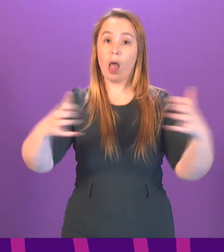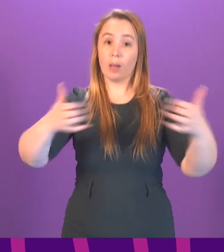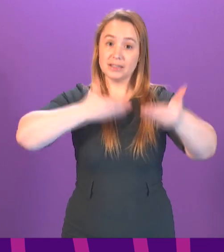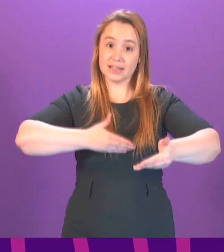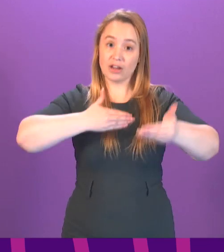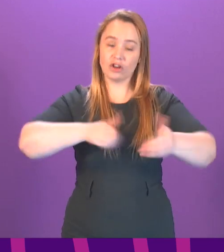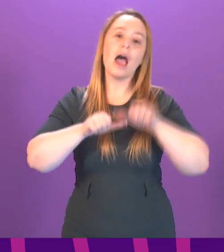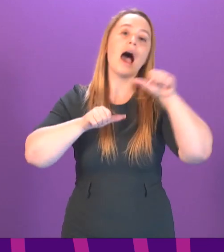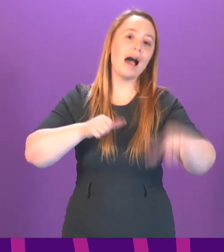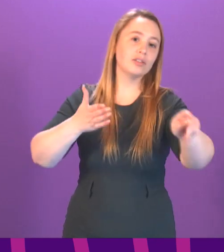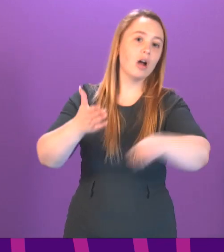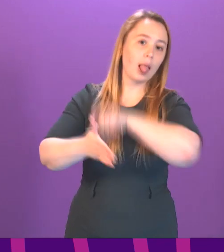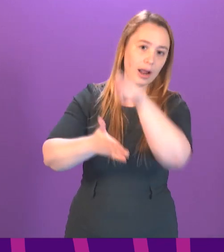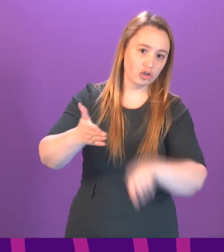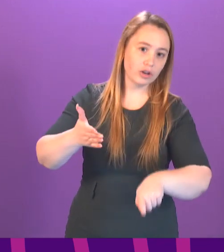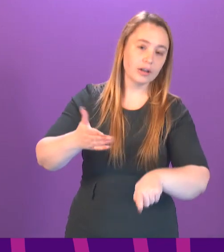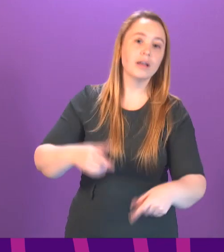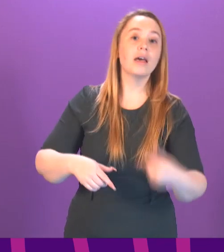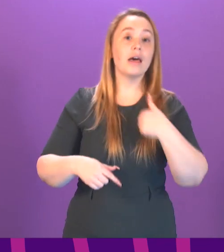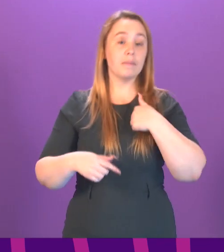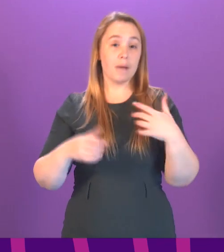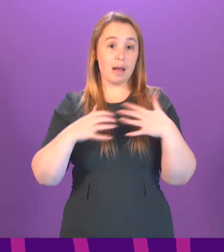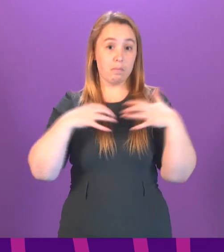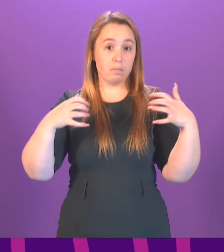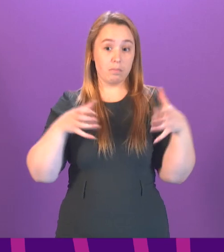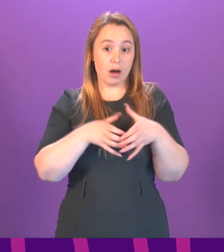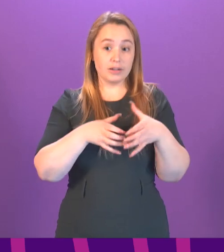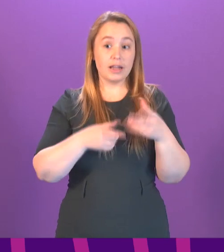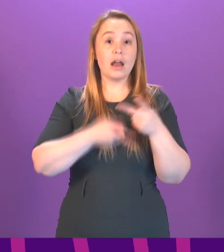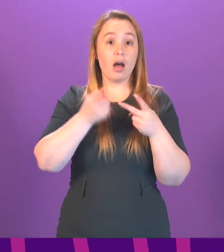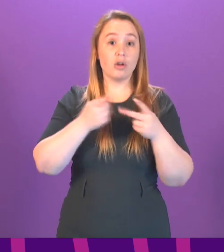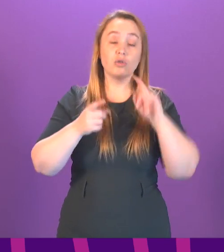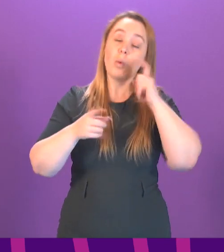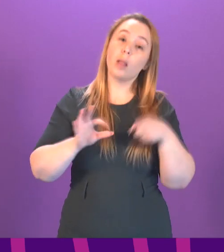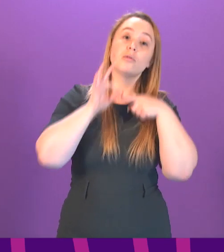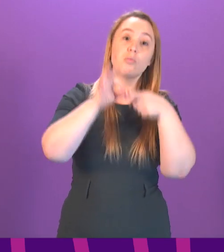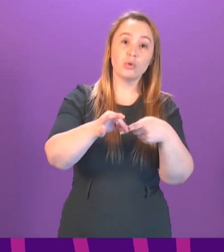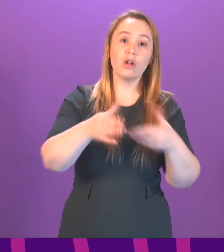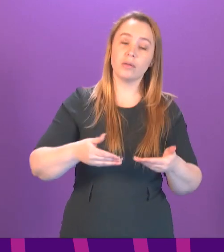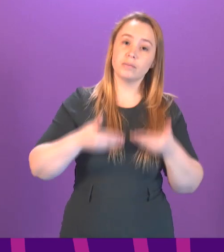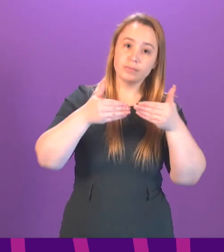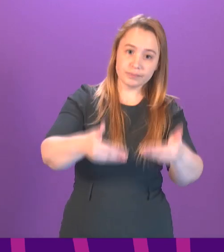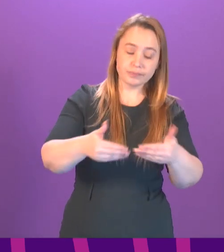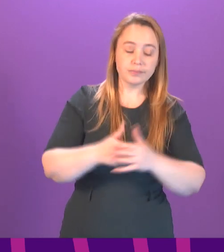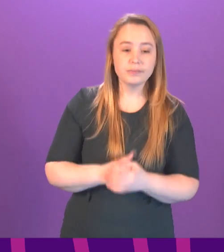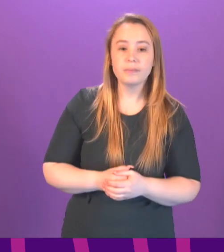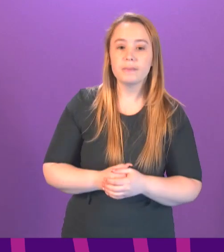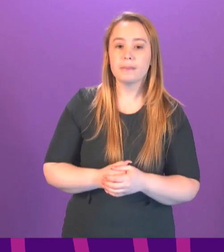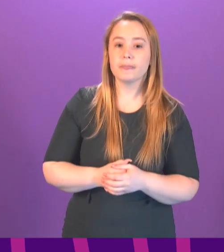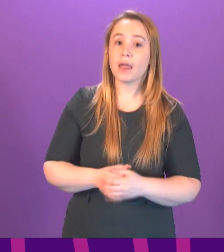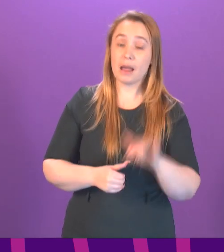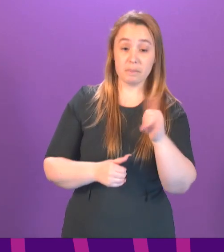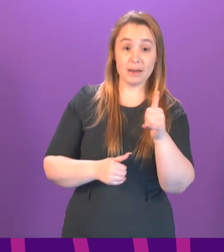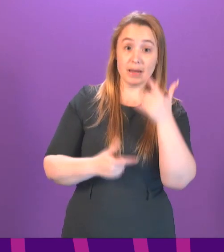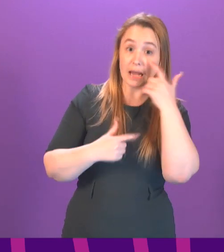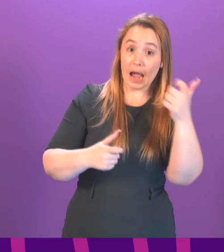election. And my party, as I'm sure his and others will, will put forward proposals for that in the course of the election. And it may be that